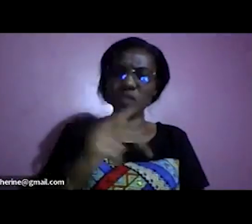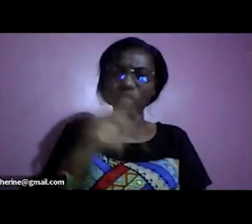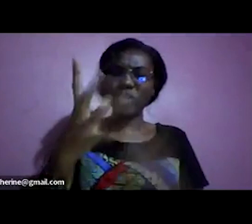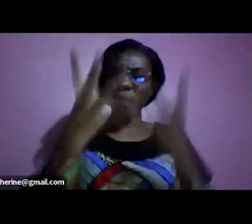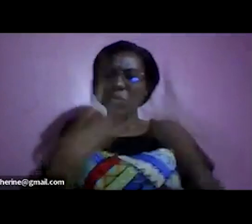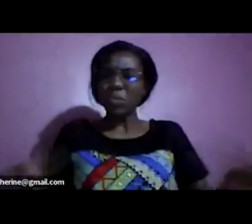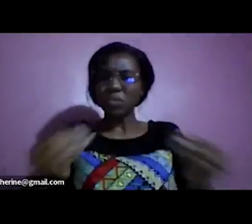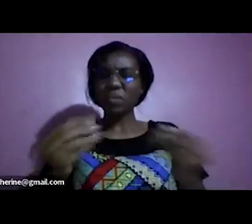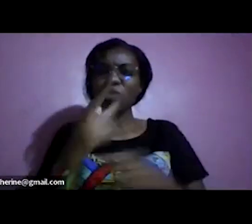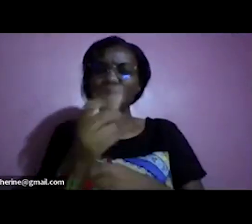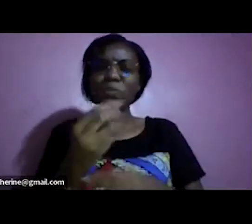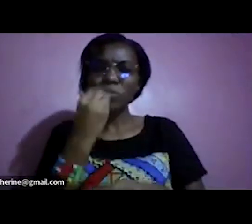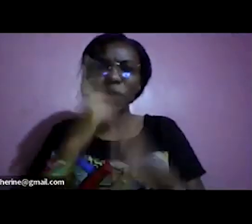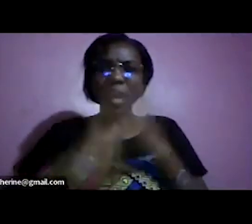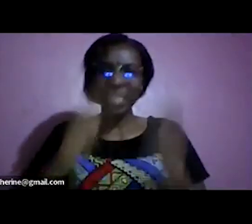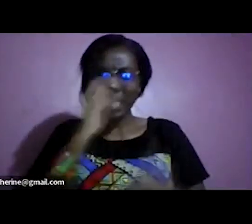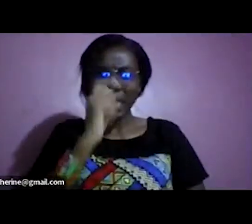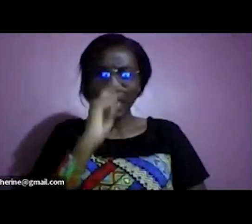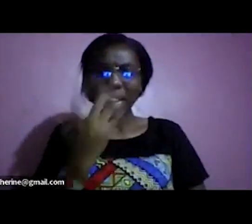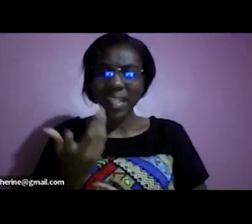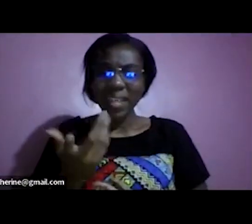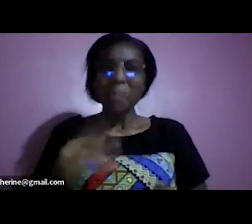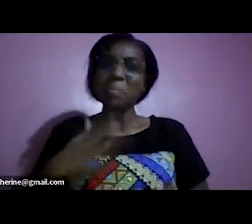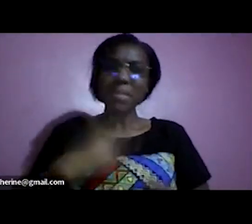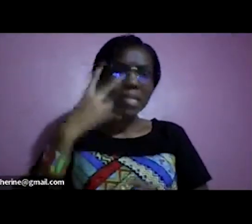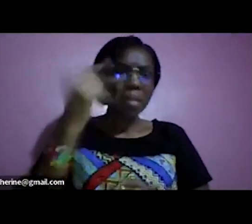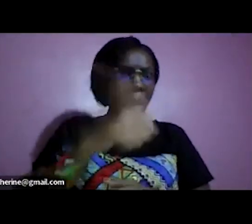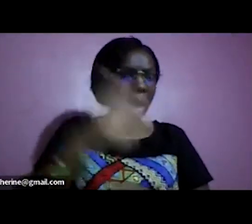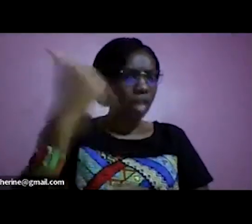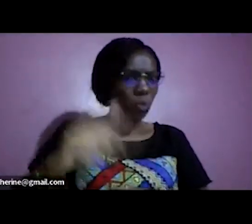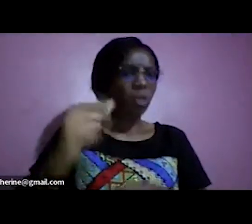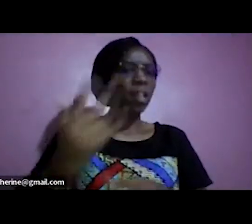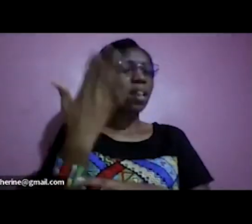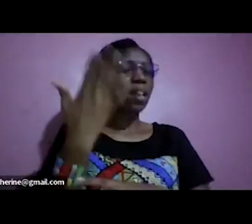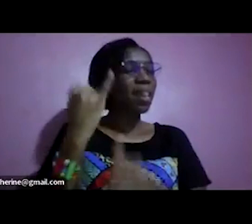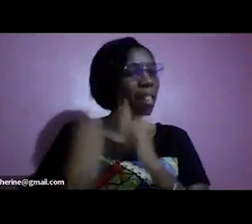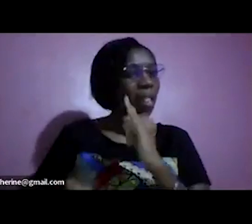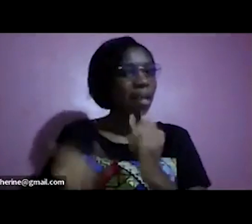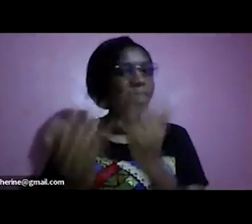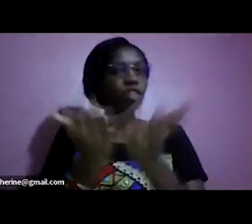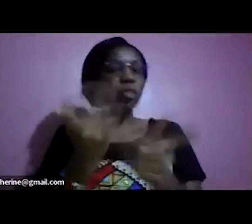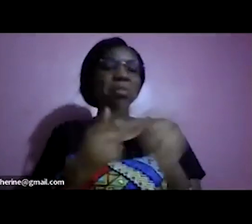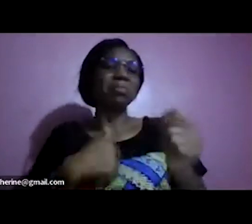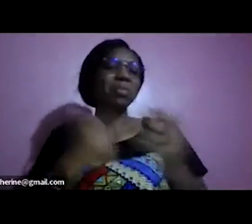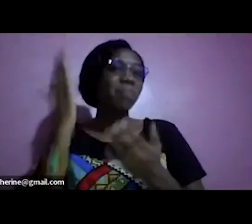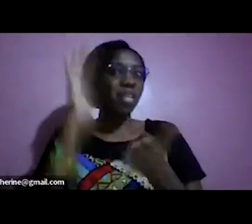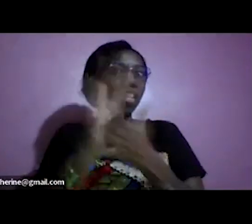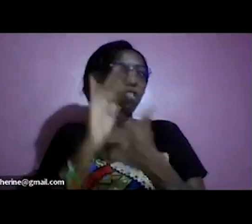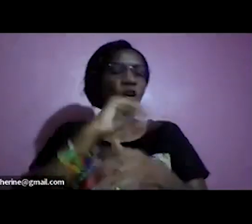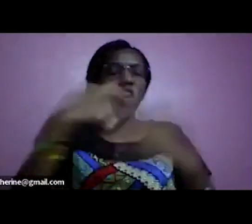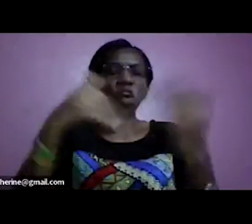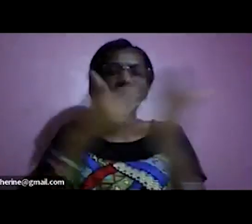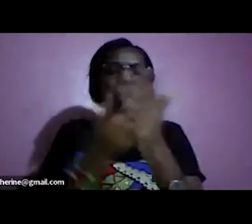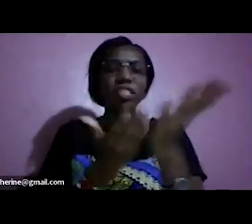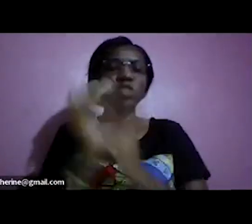tanzania i have no i did not see you in our last sessions but i hope you guys have been having an awesome awesome time and that